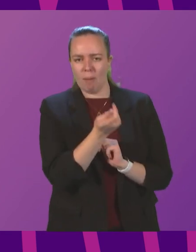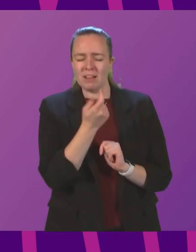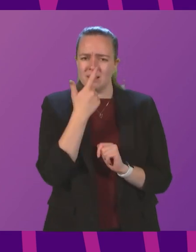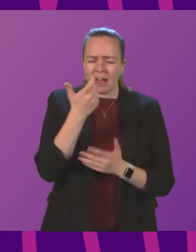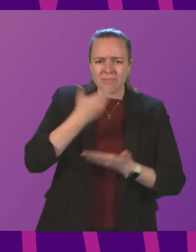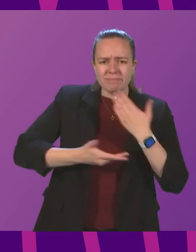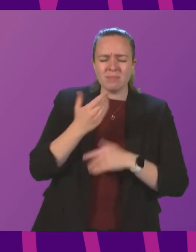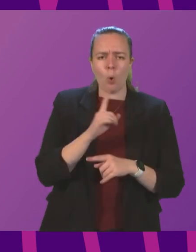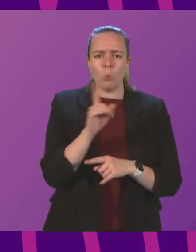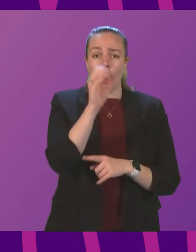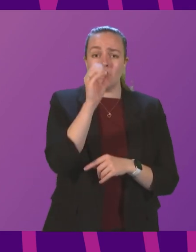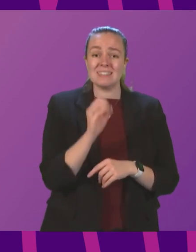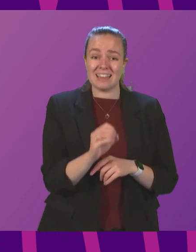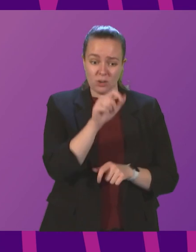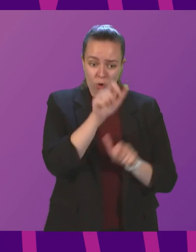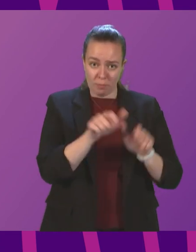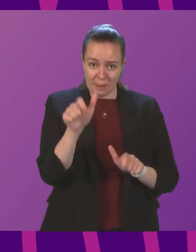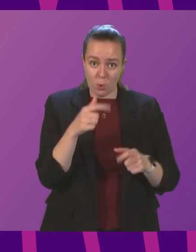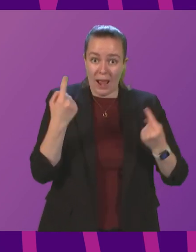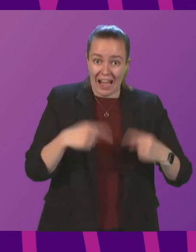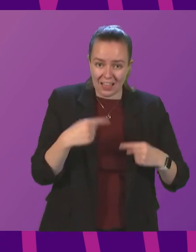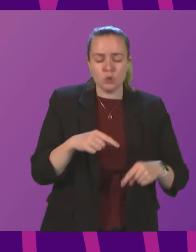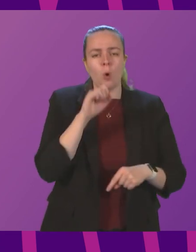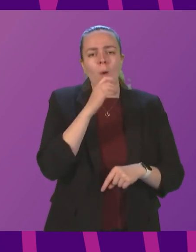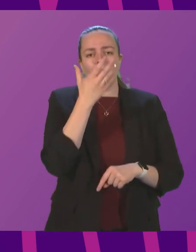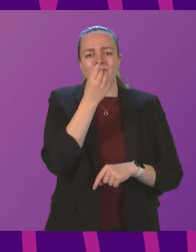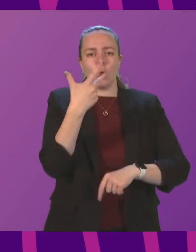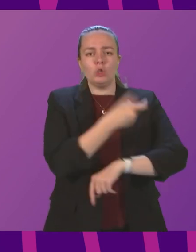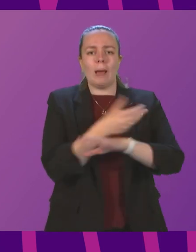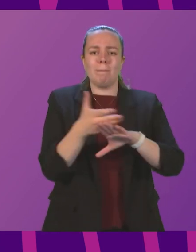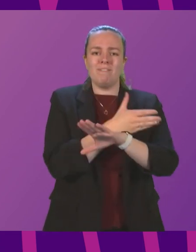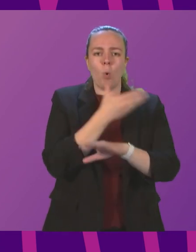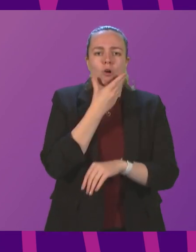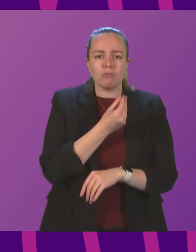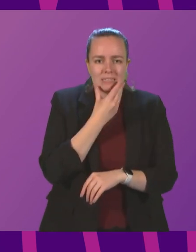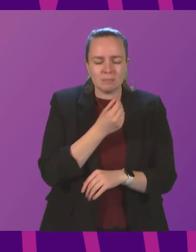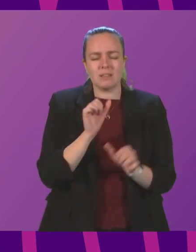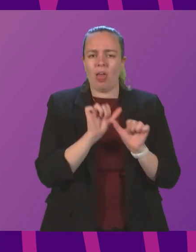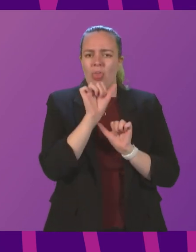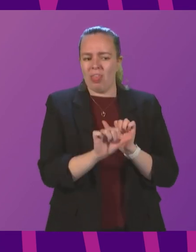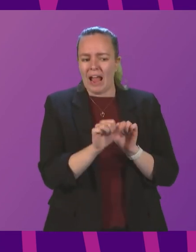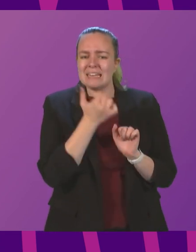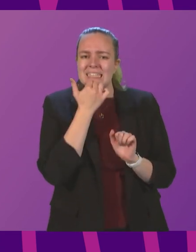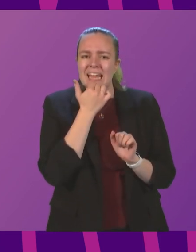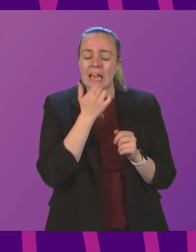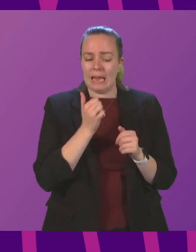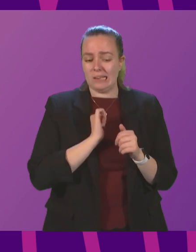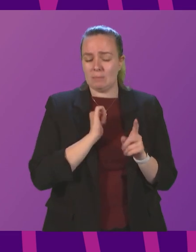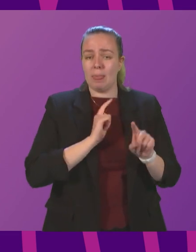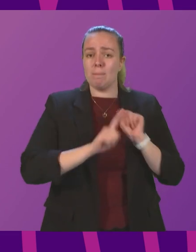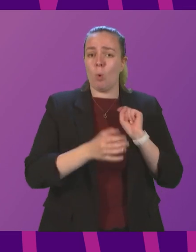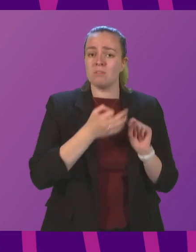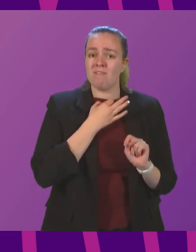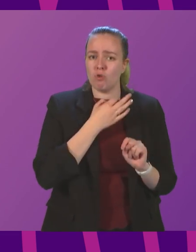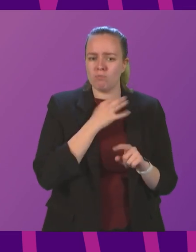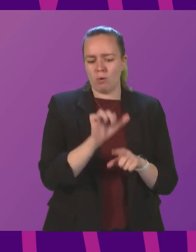people who are eligible will have received a flu jab by Christmas? And will he provide a firm date by which he expects the most vulnerable to be protected from flu